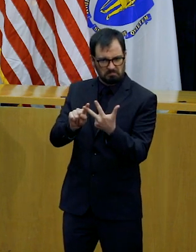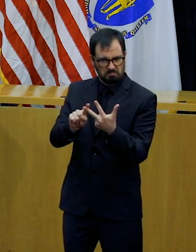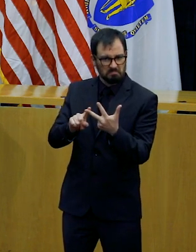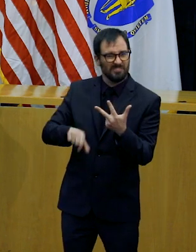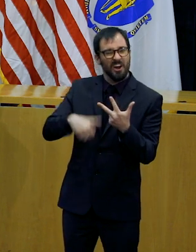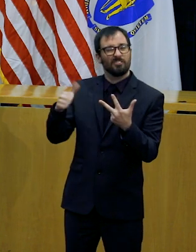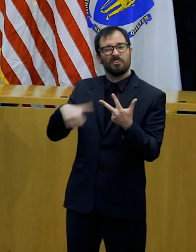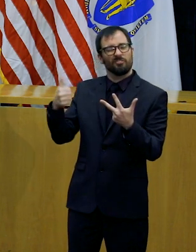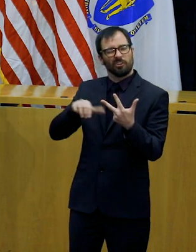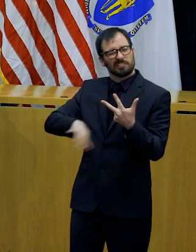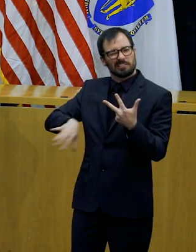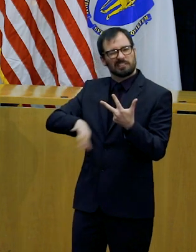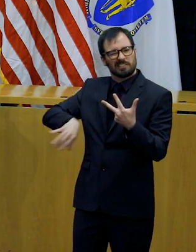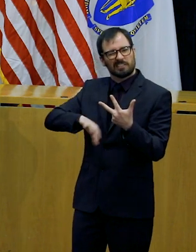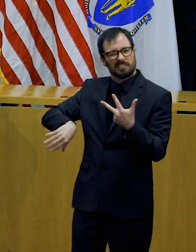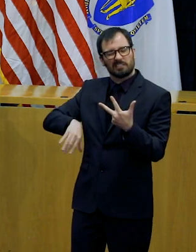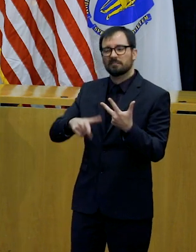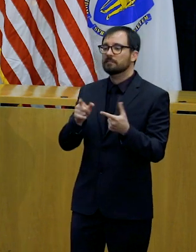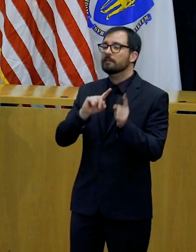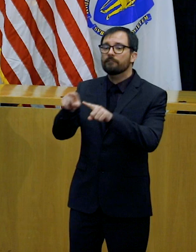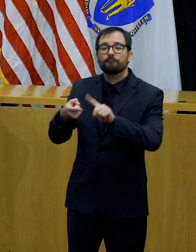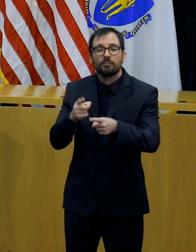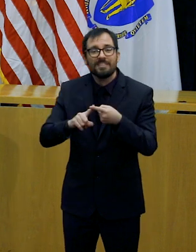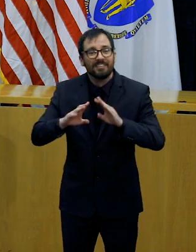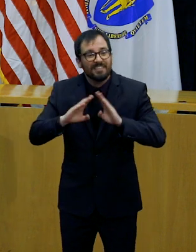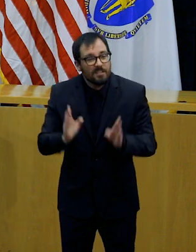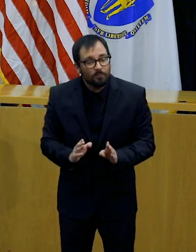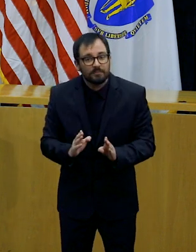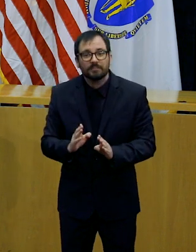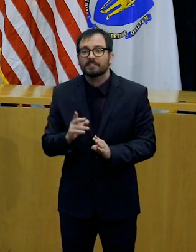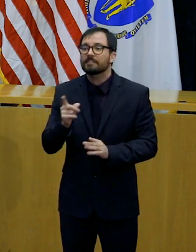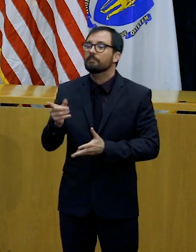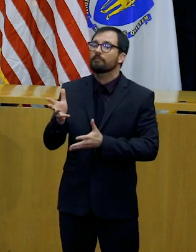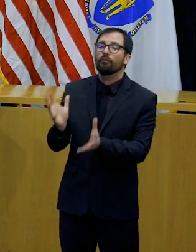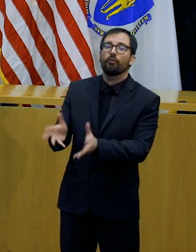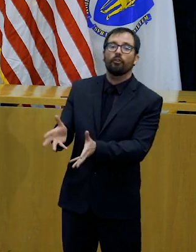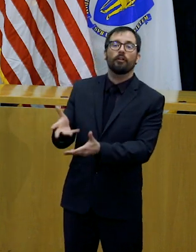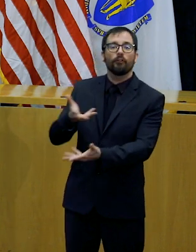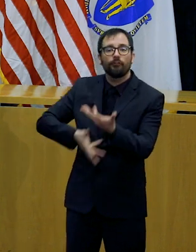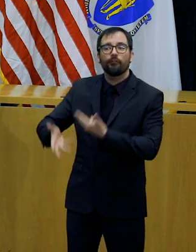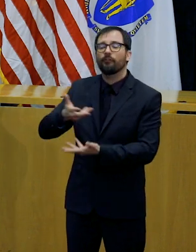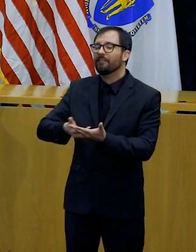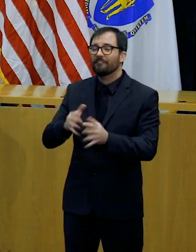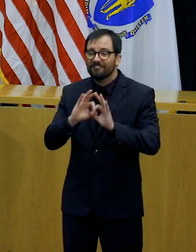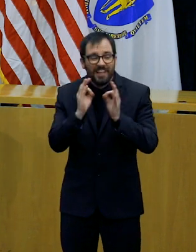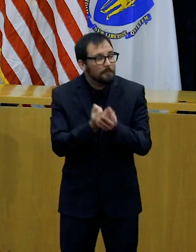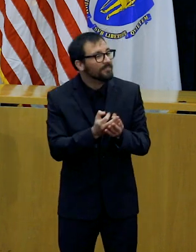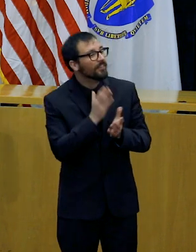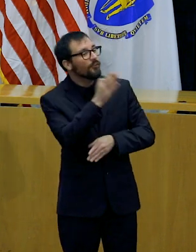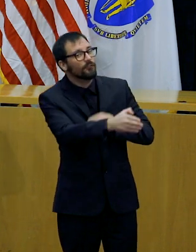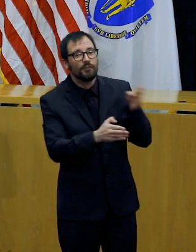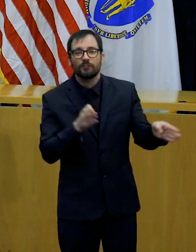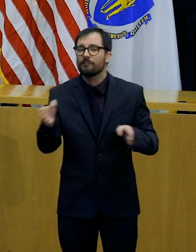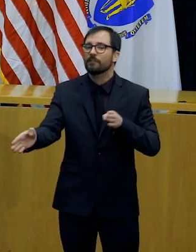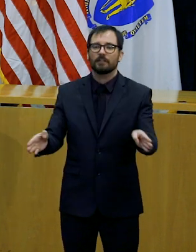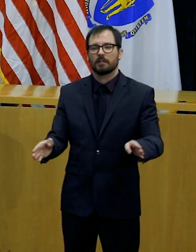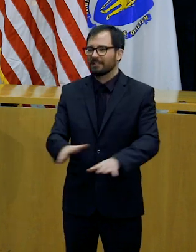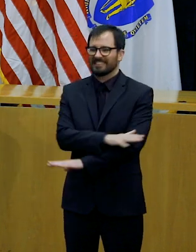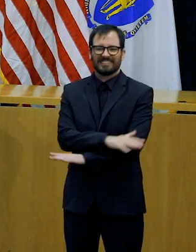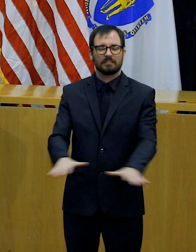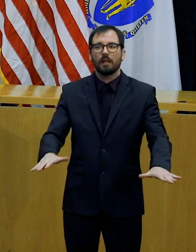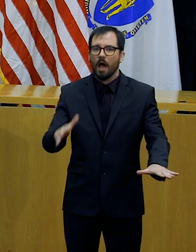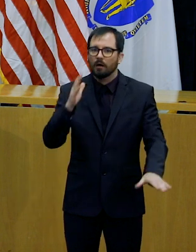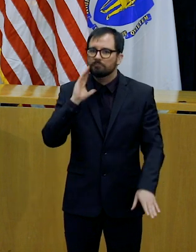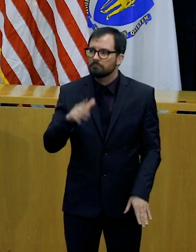and family. This, of course, is not easy. It's not what we're used to doing with our family and our friends, but it's